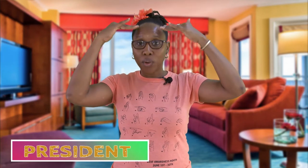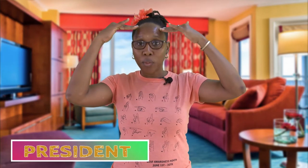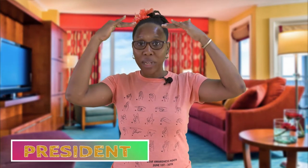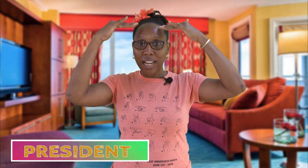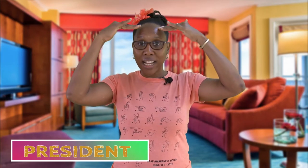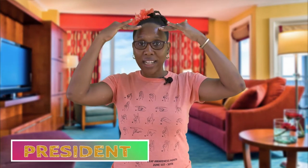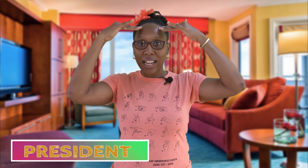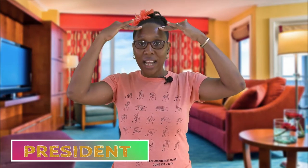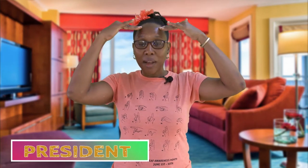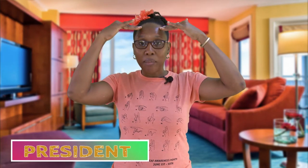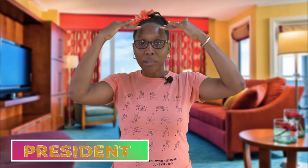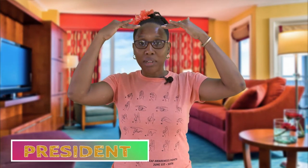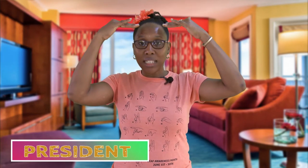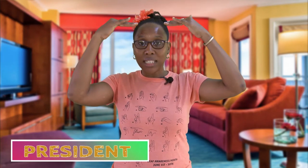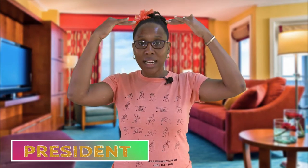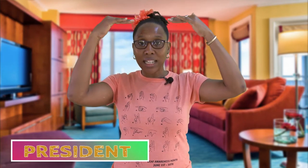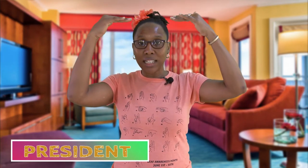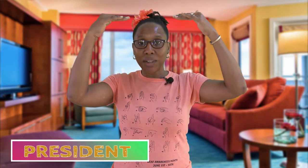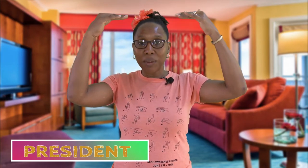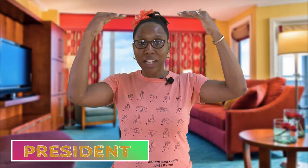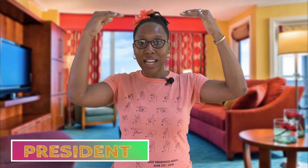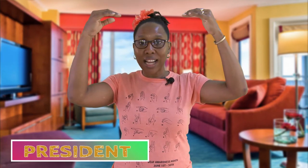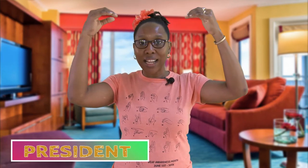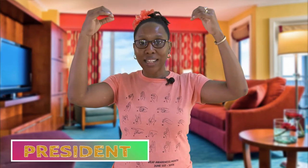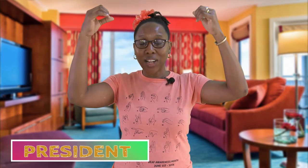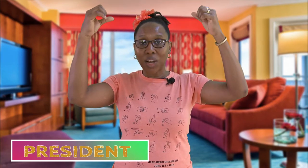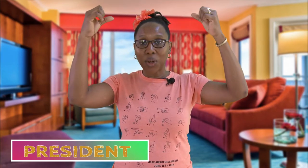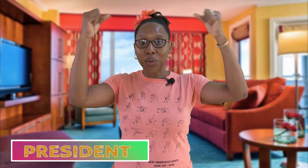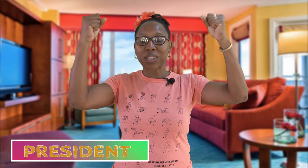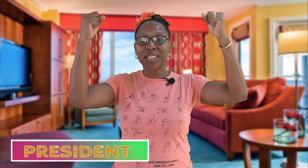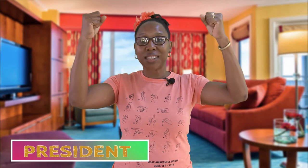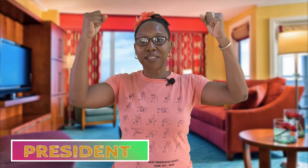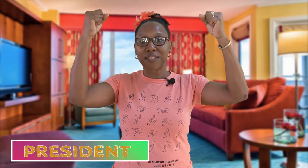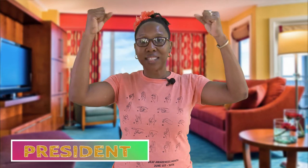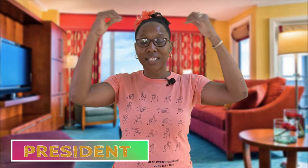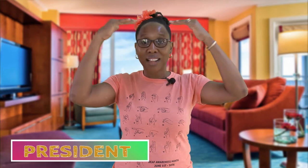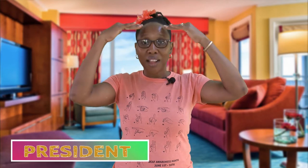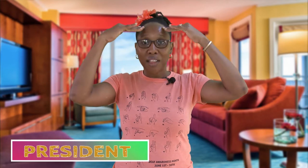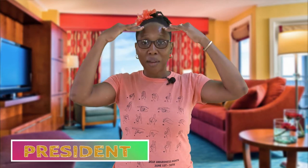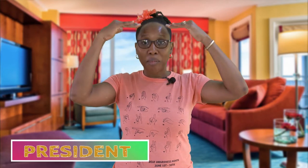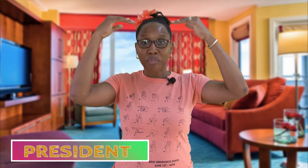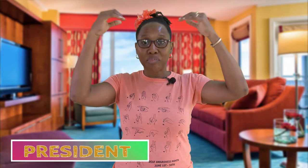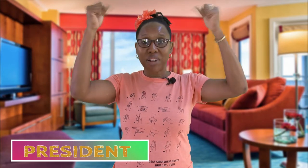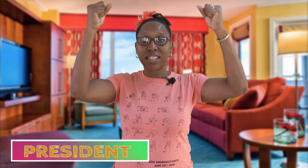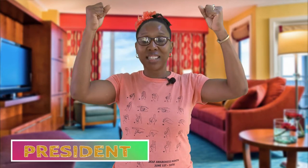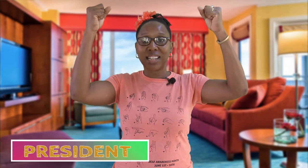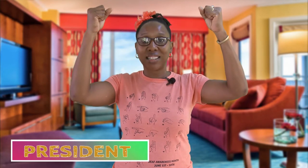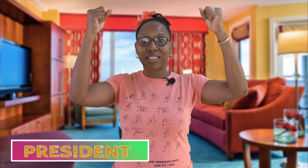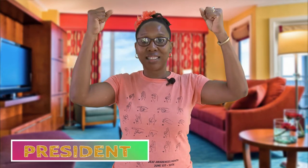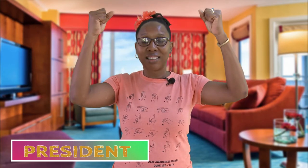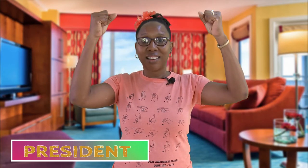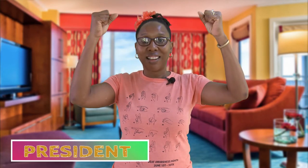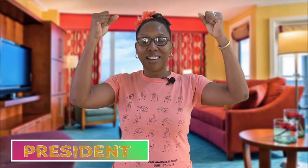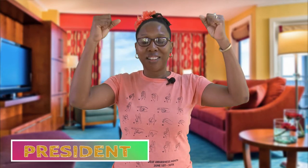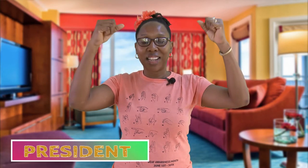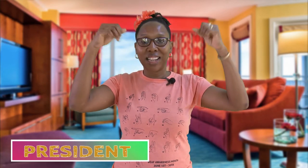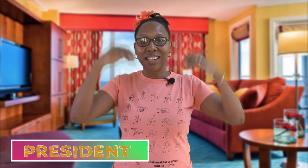open hand pull it slightly away and close into a fist president okay